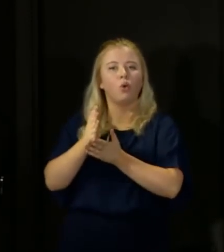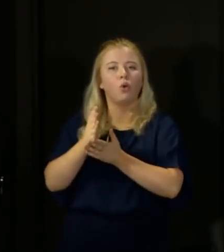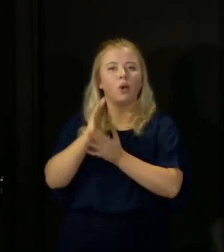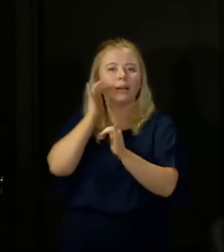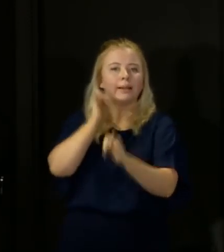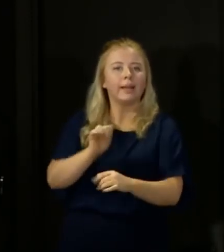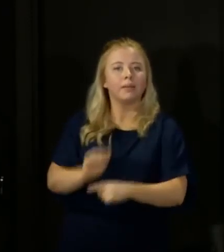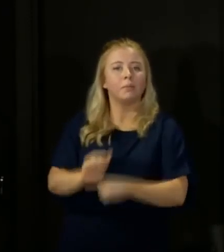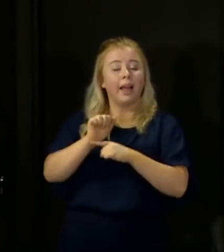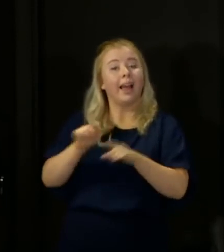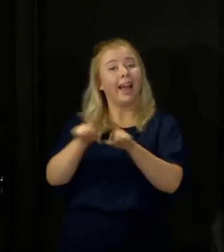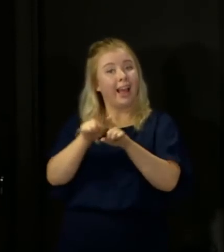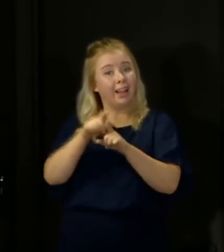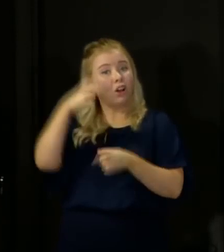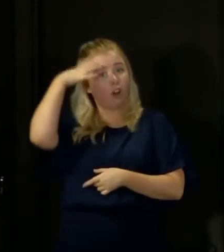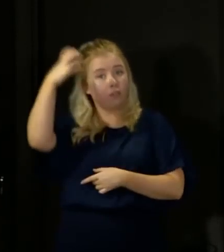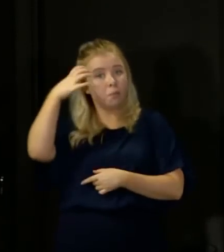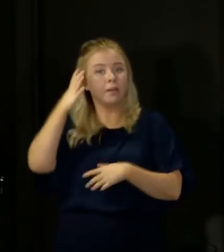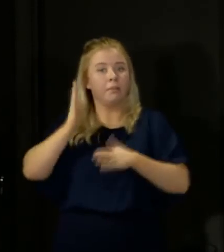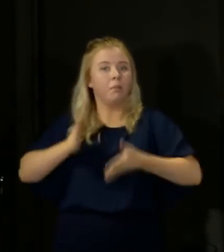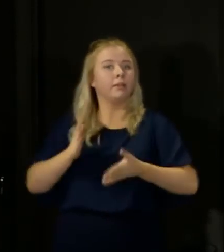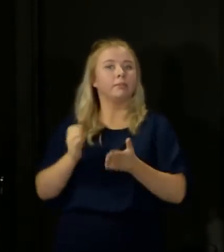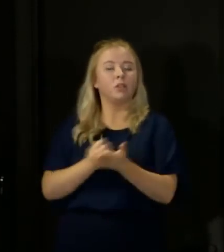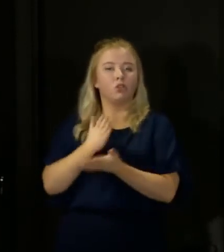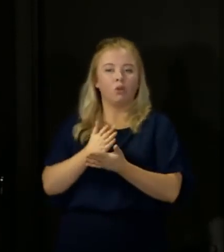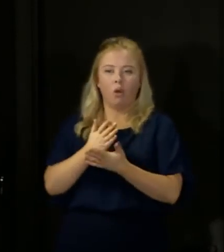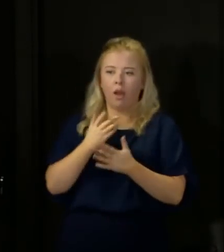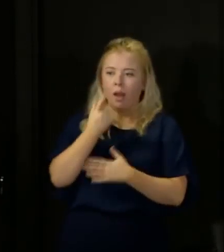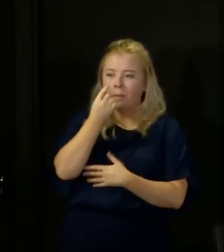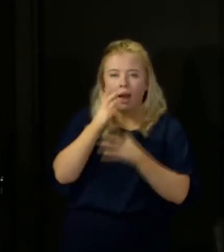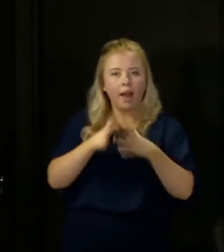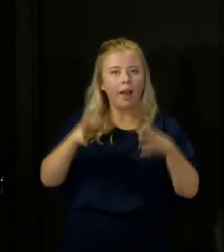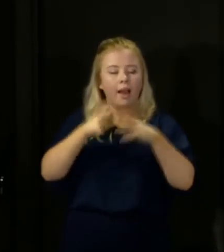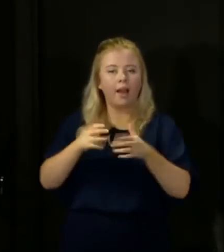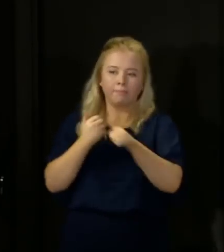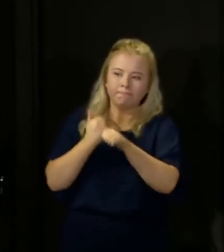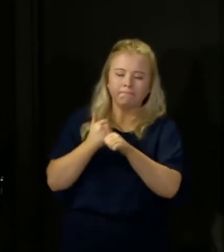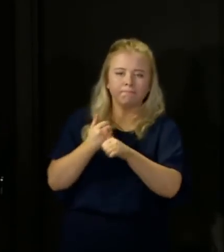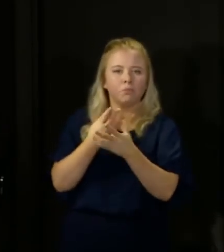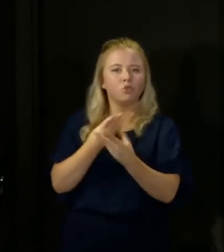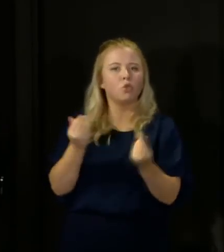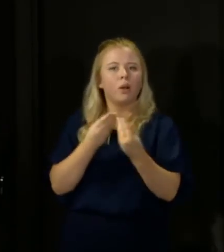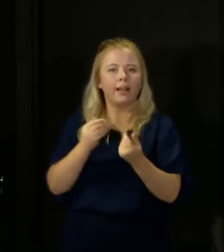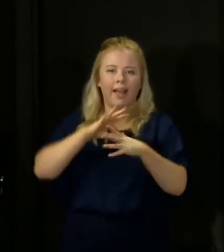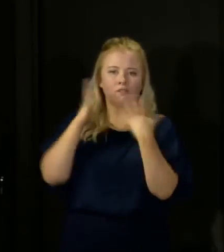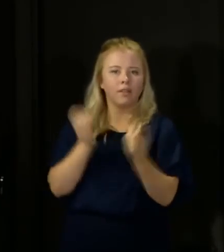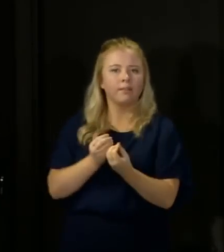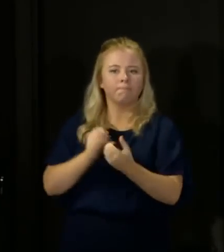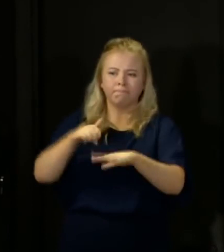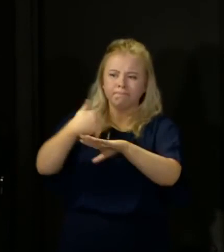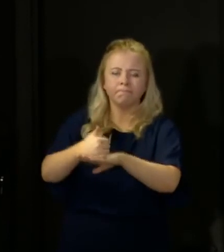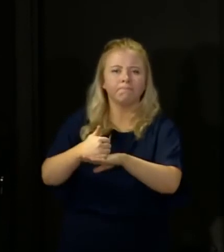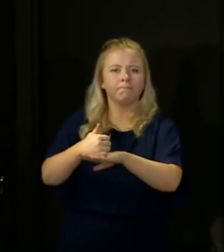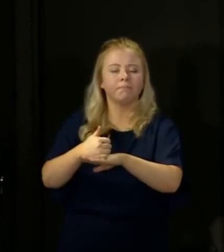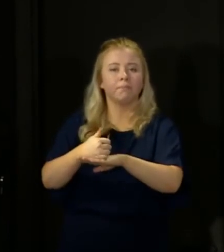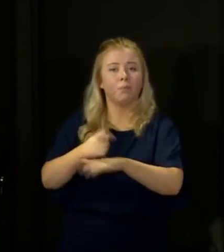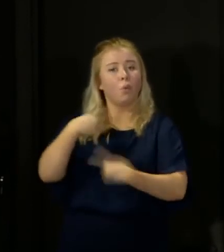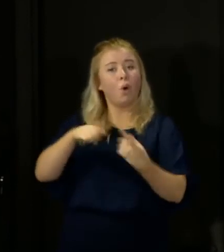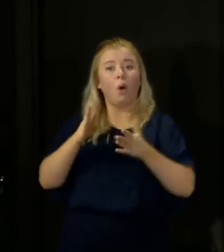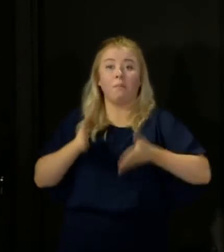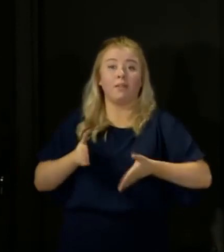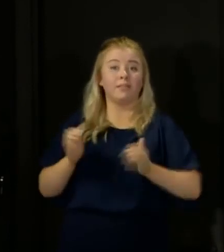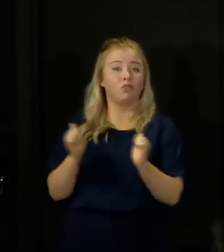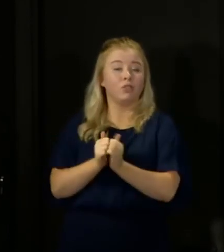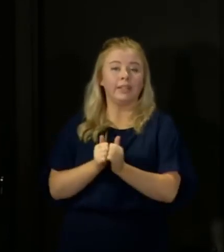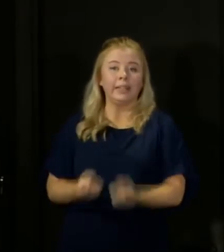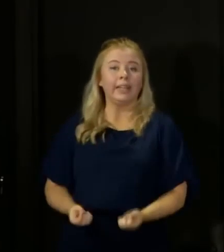And government will have to ensure the right capacity, resources and support is in place. And all of us will have to agree to make